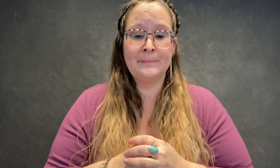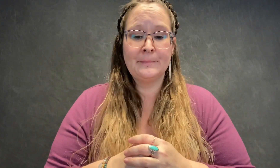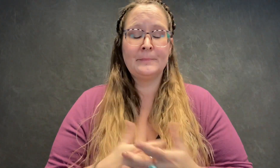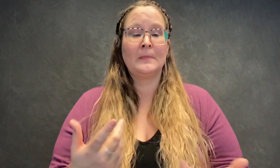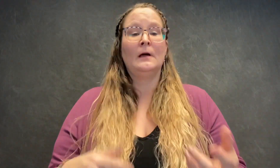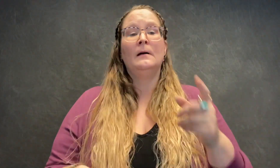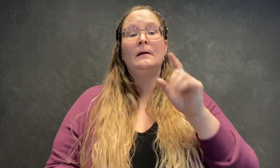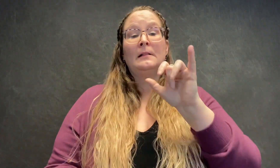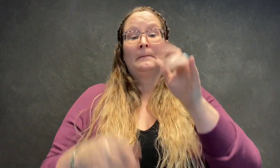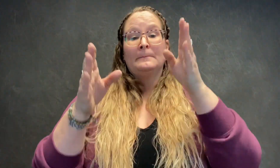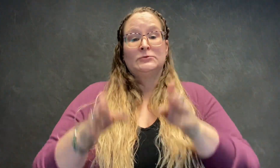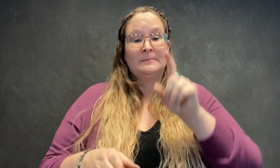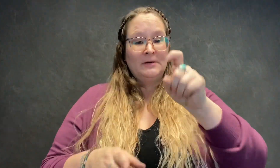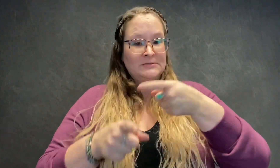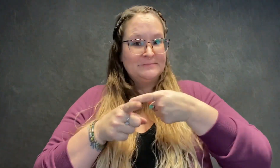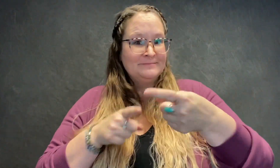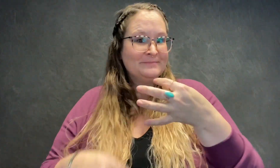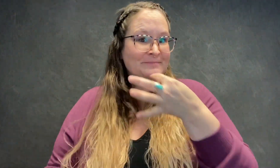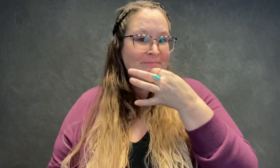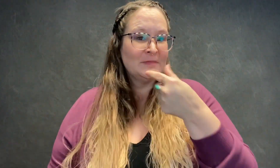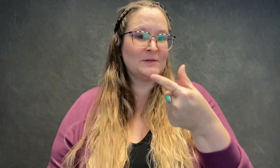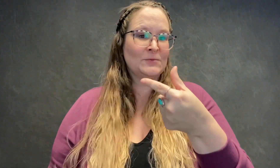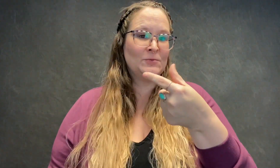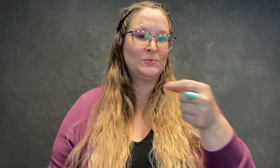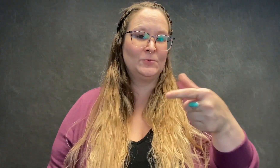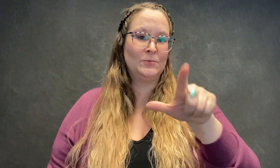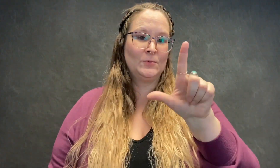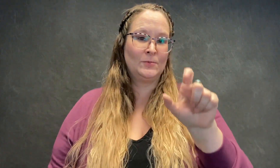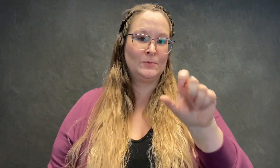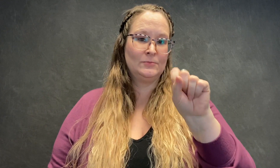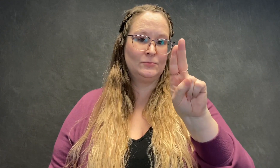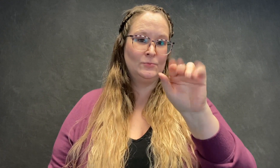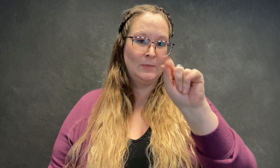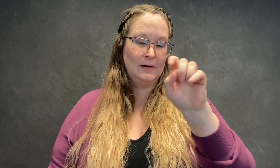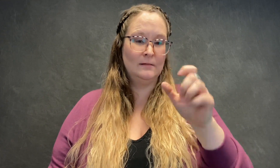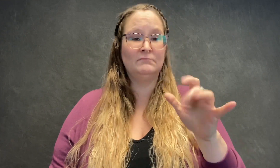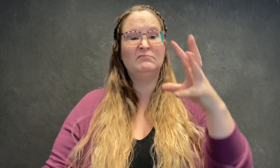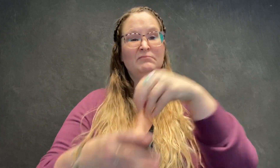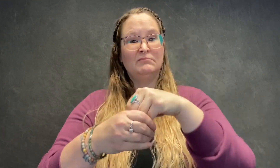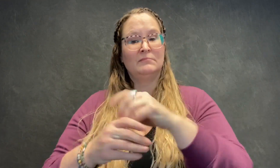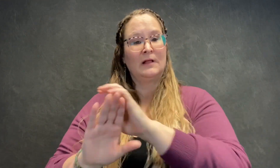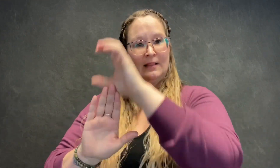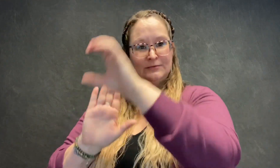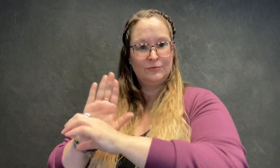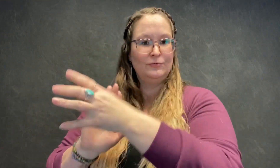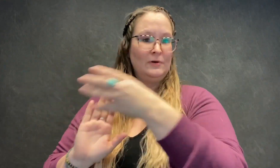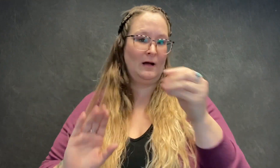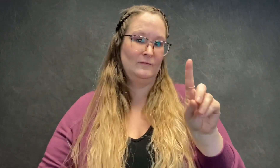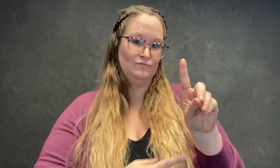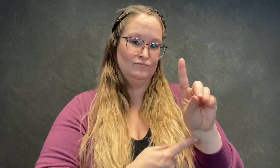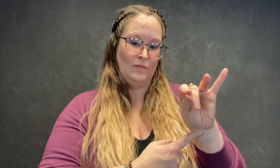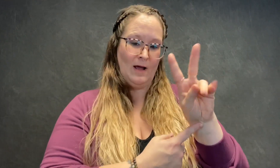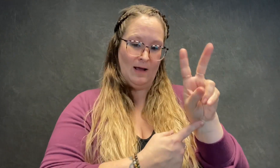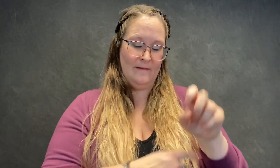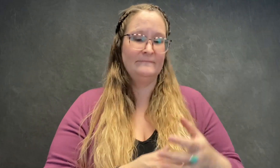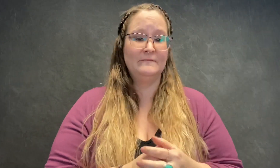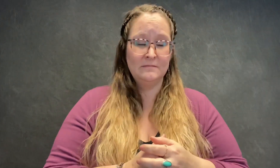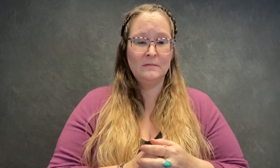We are looking for someone who is knowledgeable about Google Suites, specifically Calendar and Drive. Also, this person must be